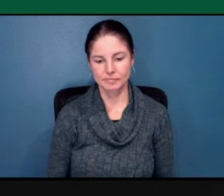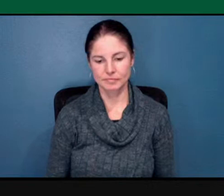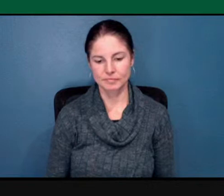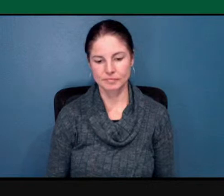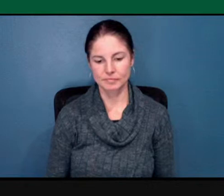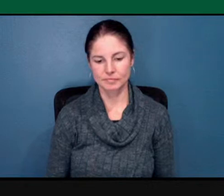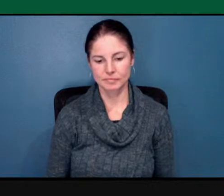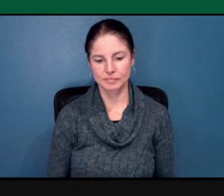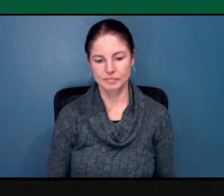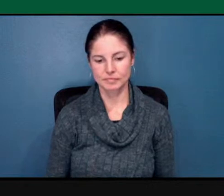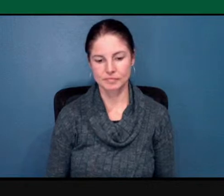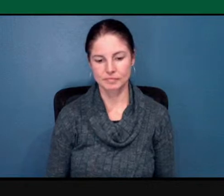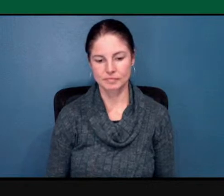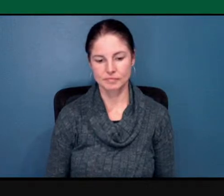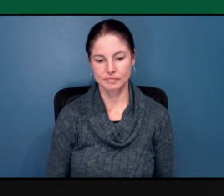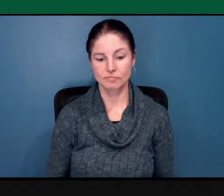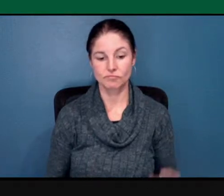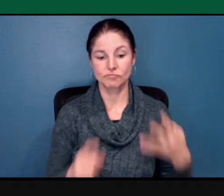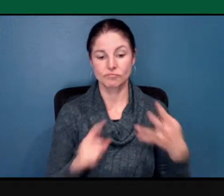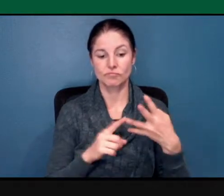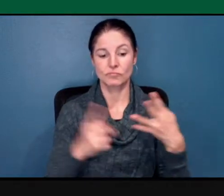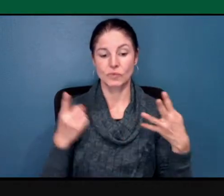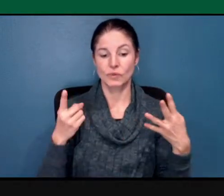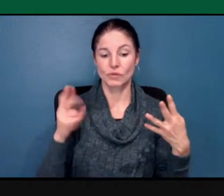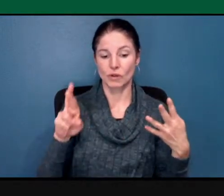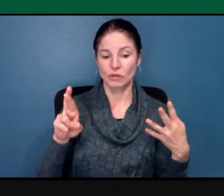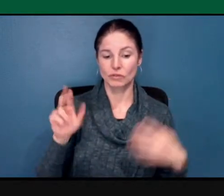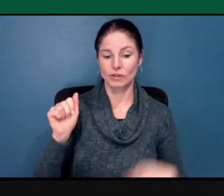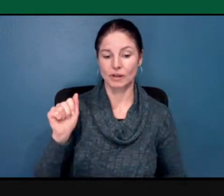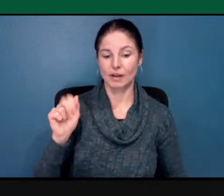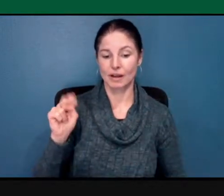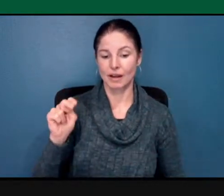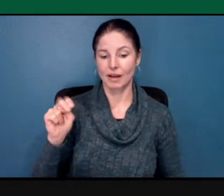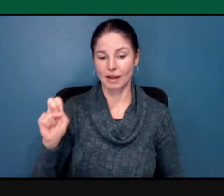Followed by Dr. Ann Chemtrup.